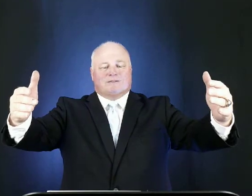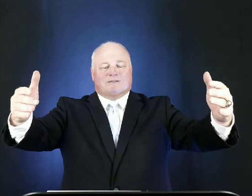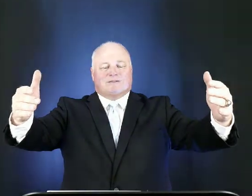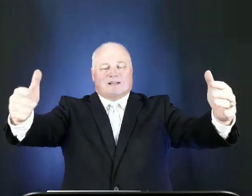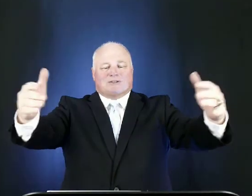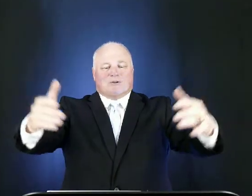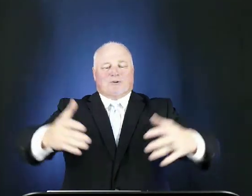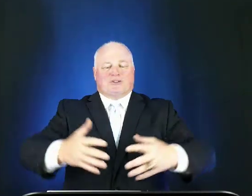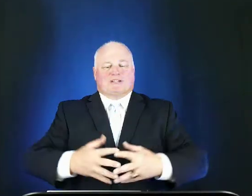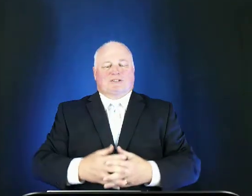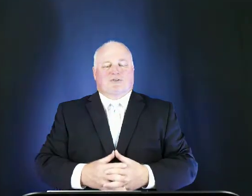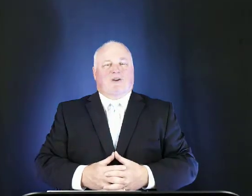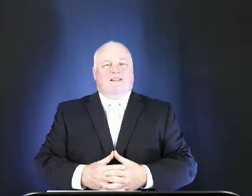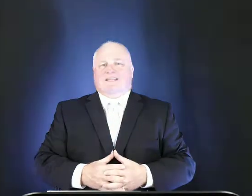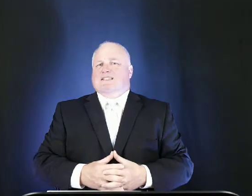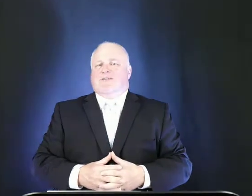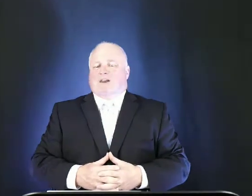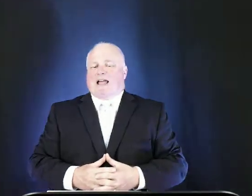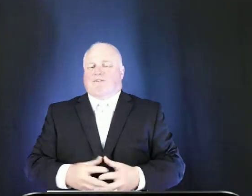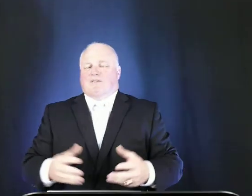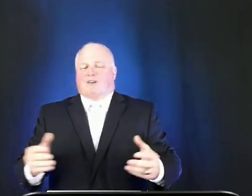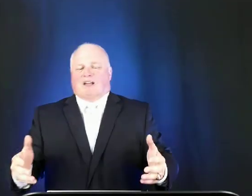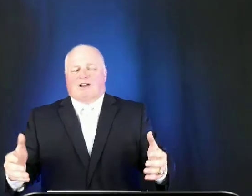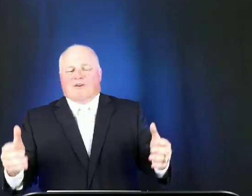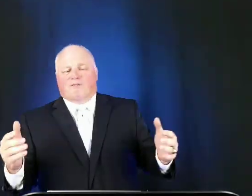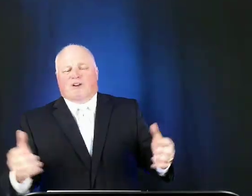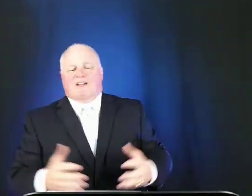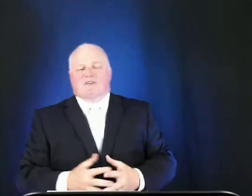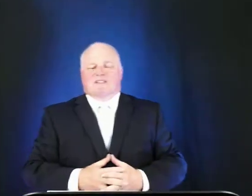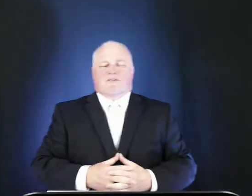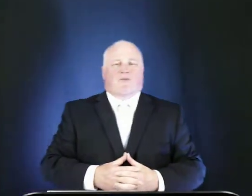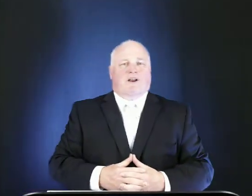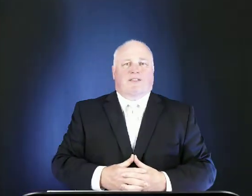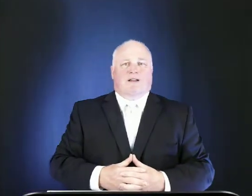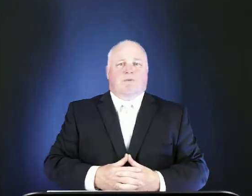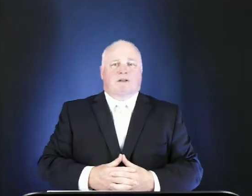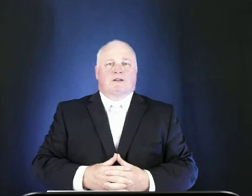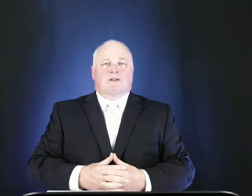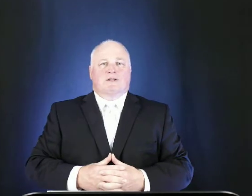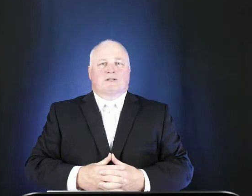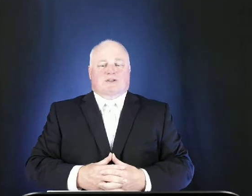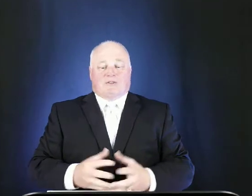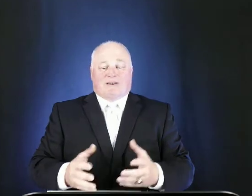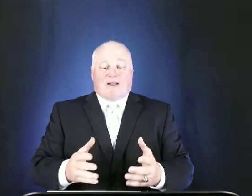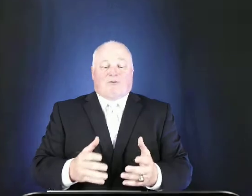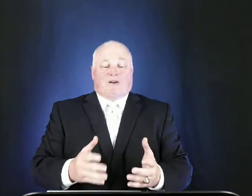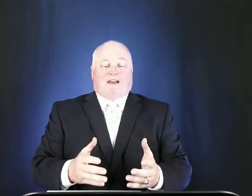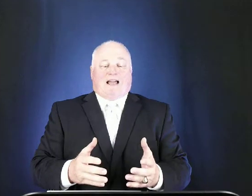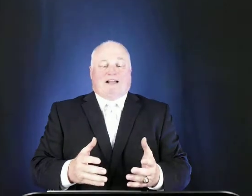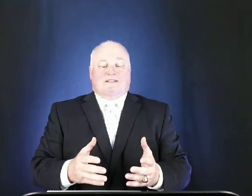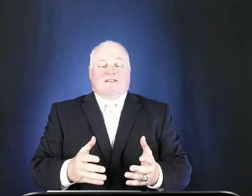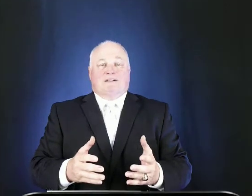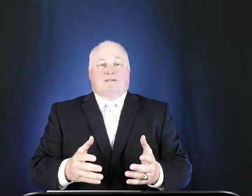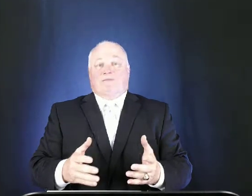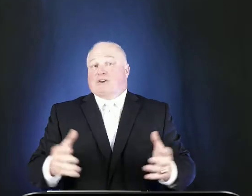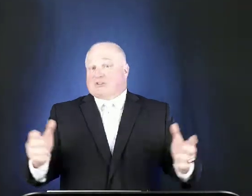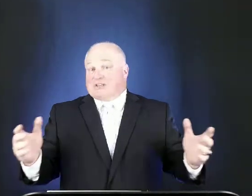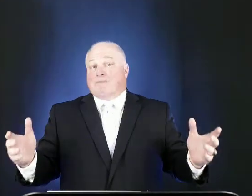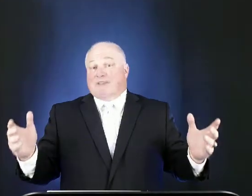that's the lord jesus christ let's live a life of love and forgiveness in front of them so that they'll realize there's something